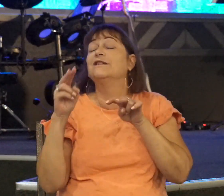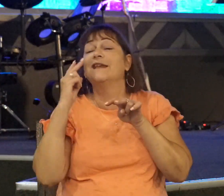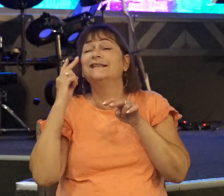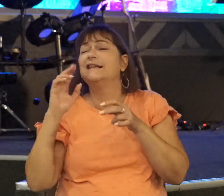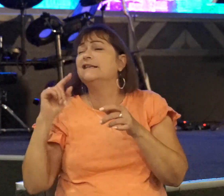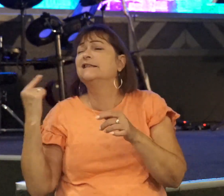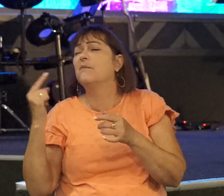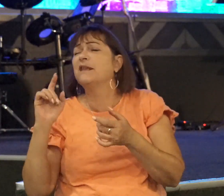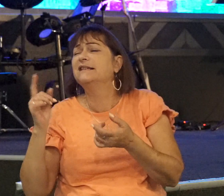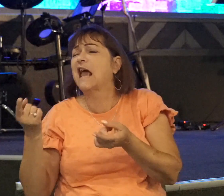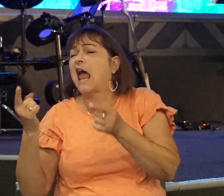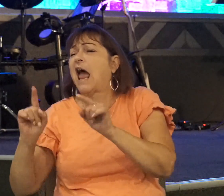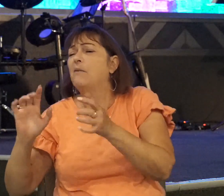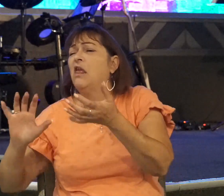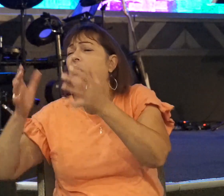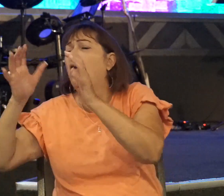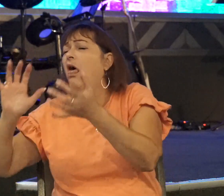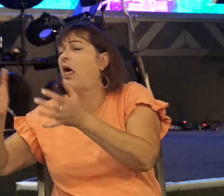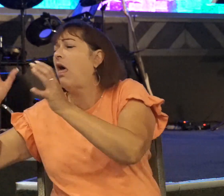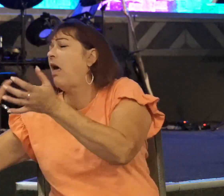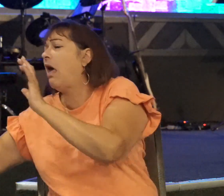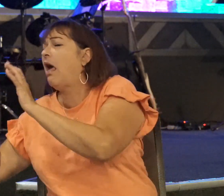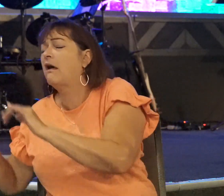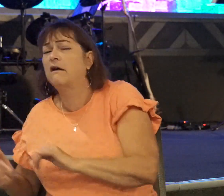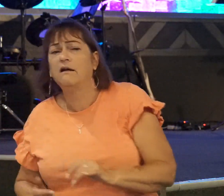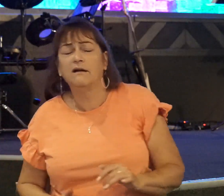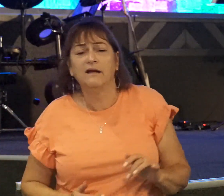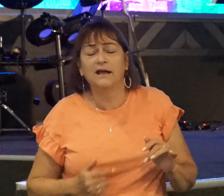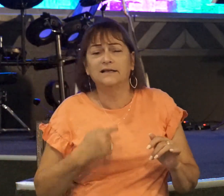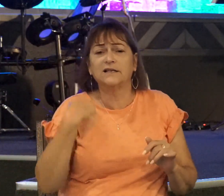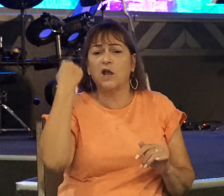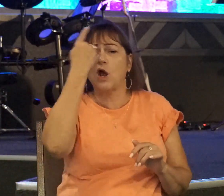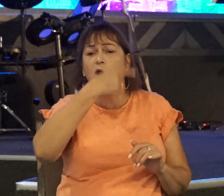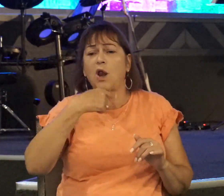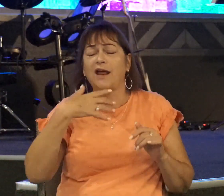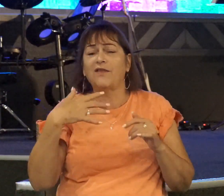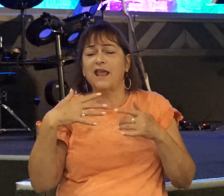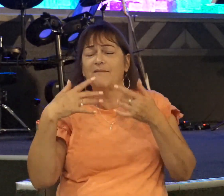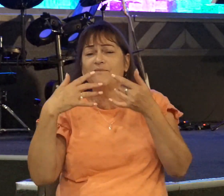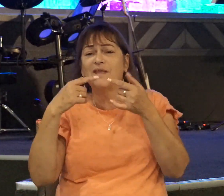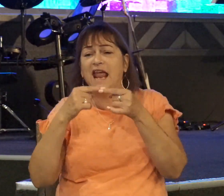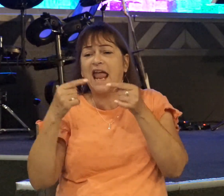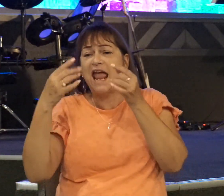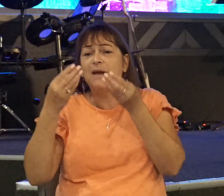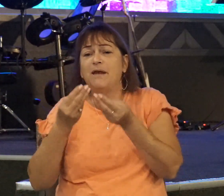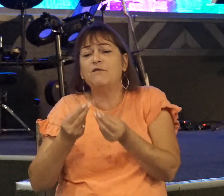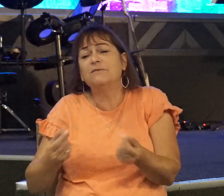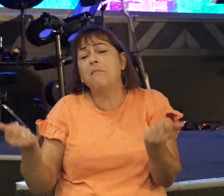going on. The Bible tells us it looked like the enemy multitude was melting away, right?